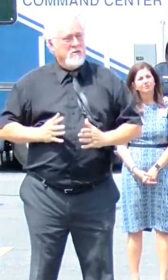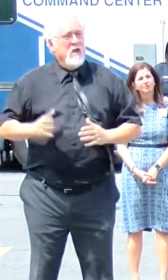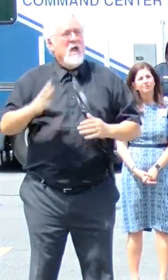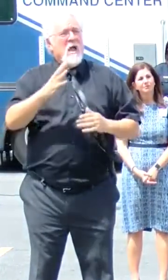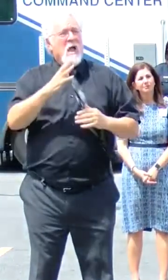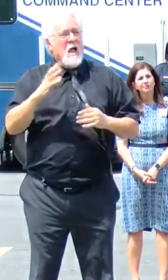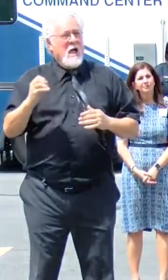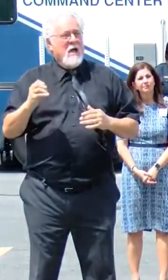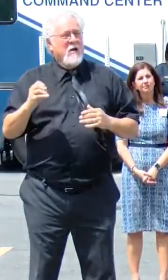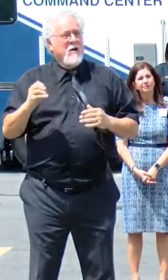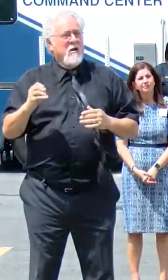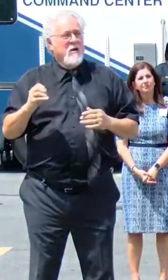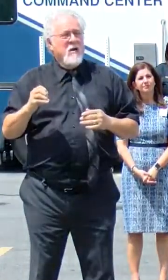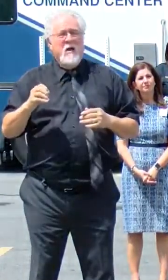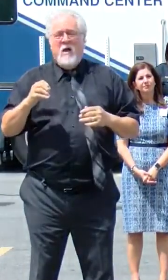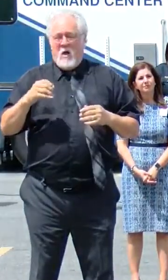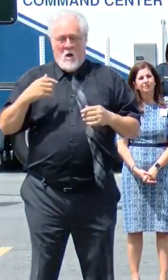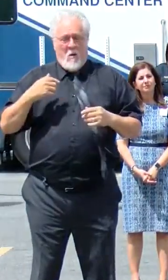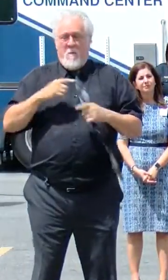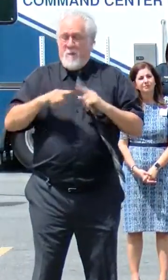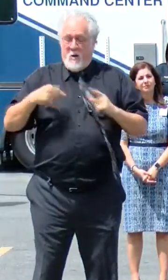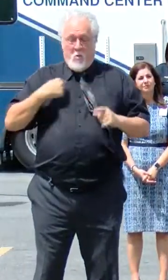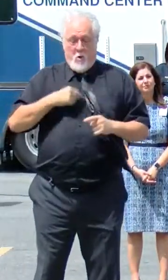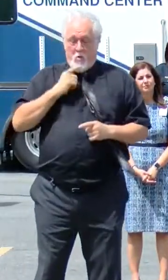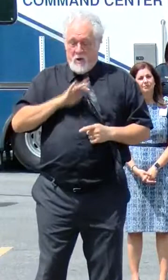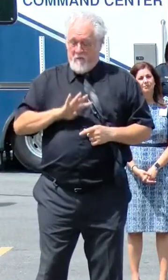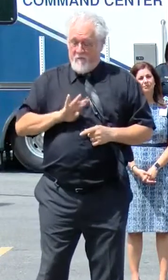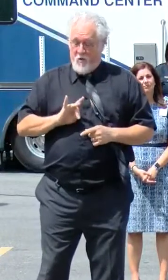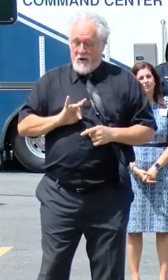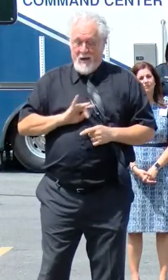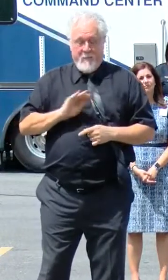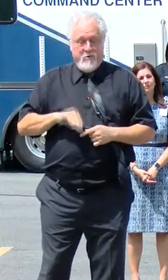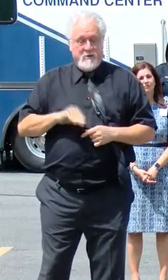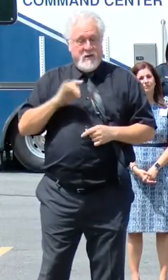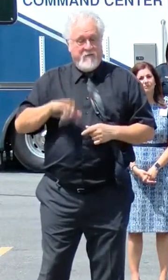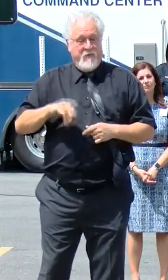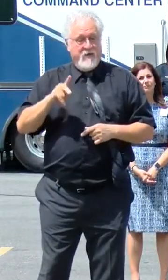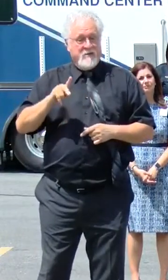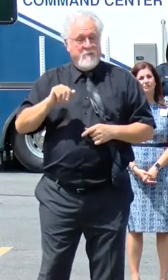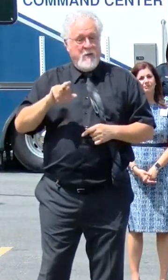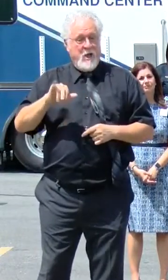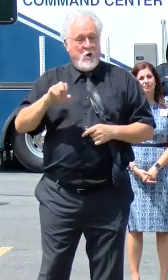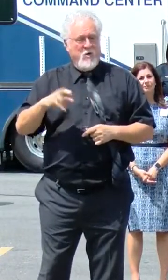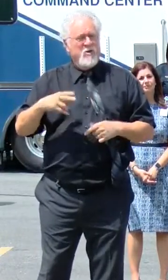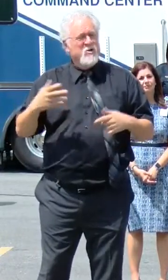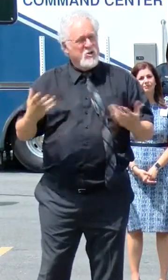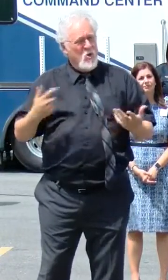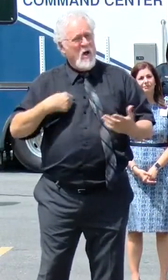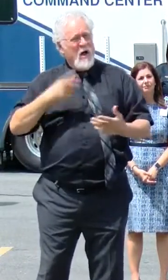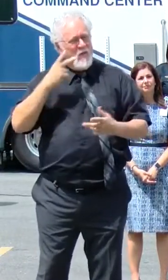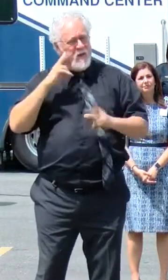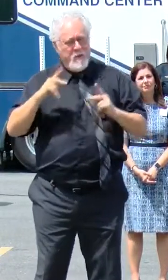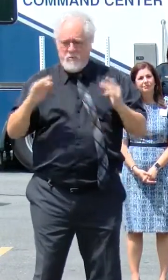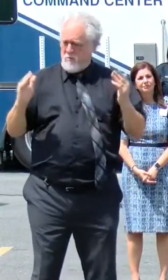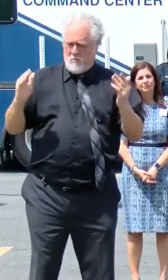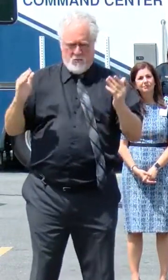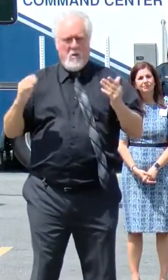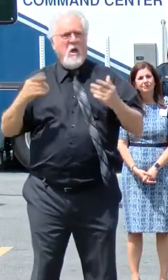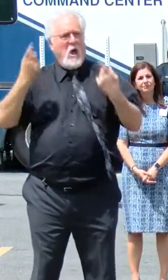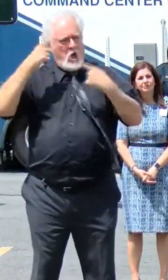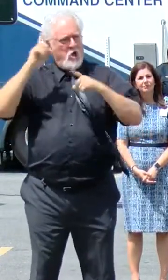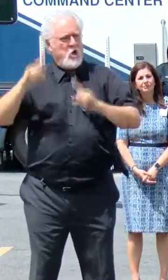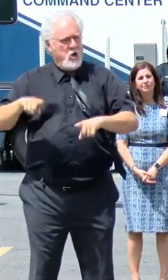African Americans make up 48% of the entire parish. So, I think everyone would probably